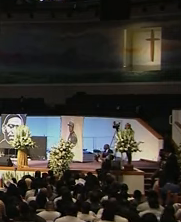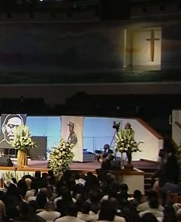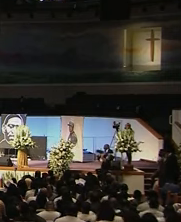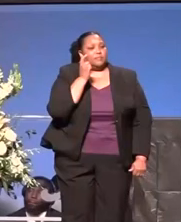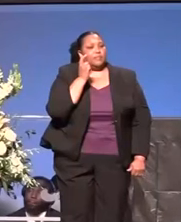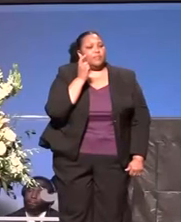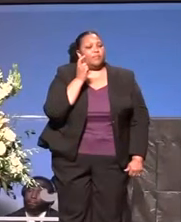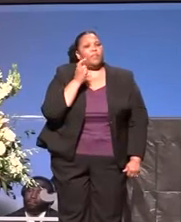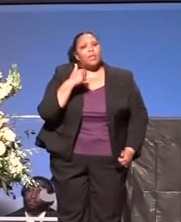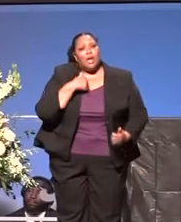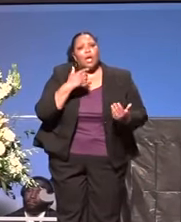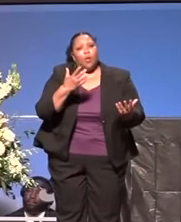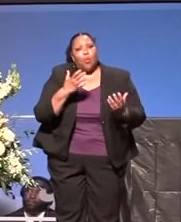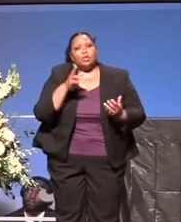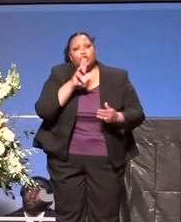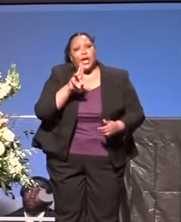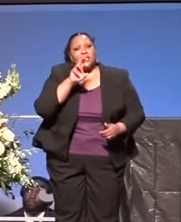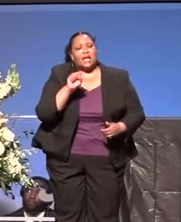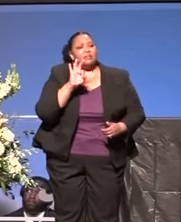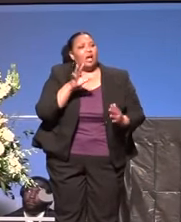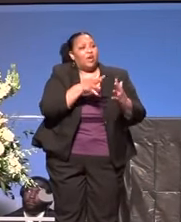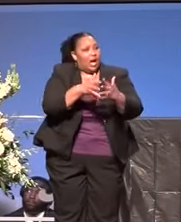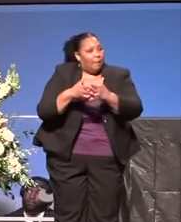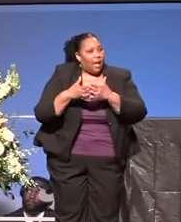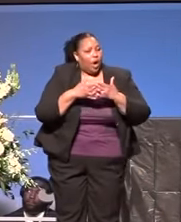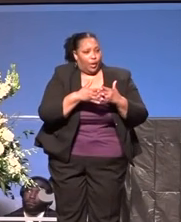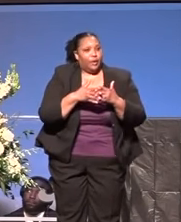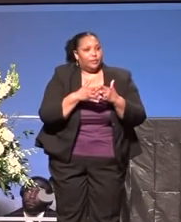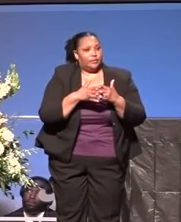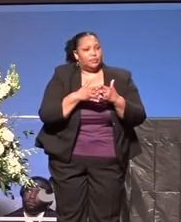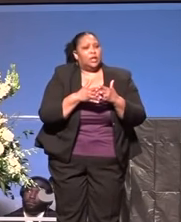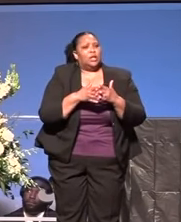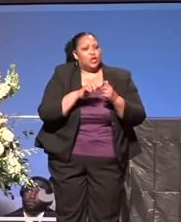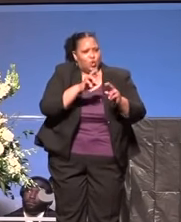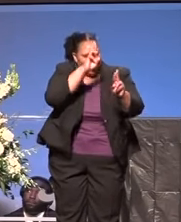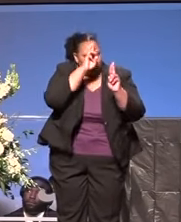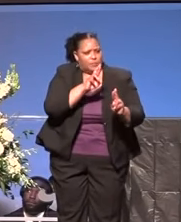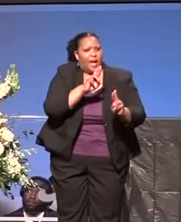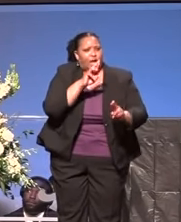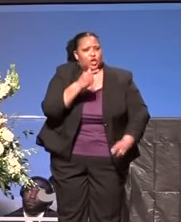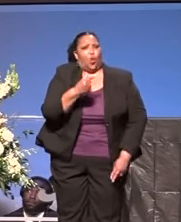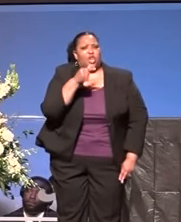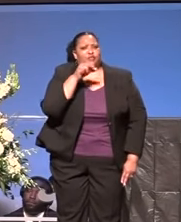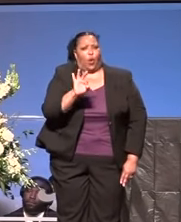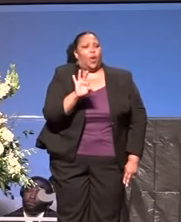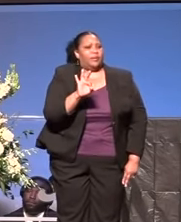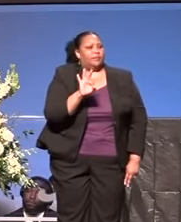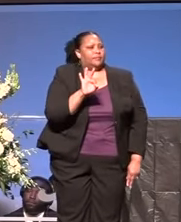because I want the United States of America to respect George Floyd.